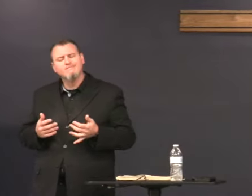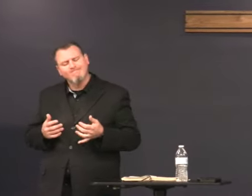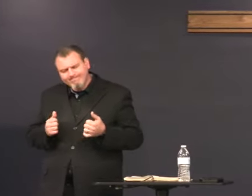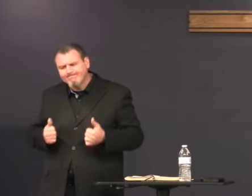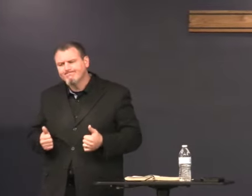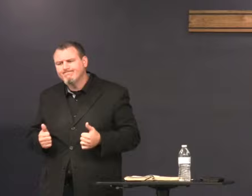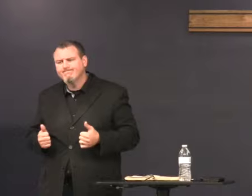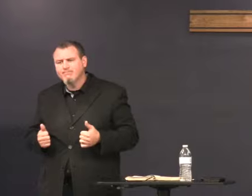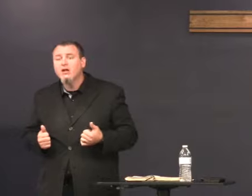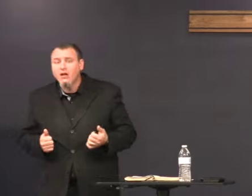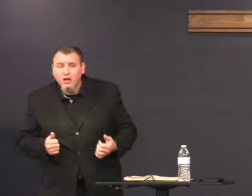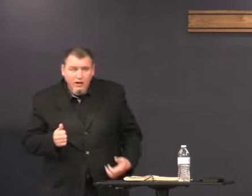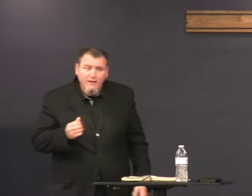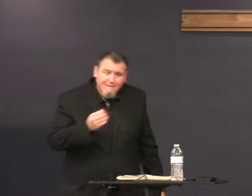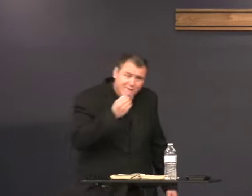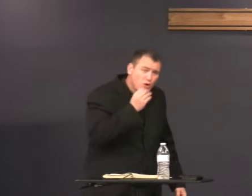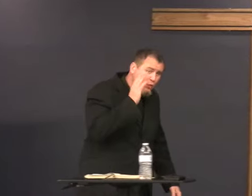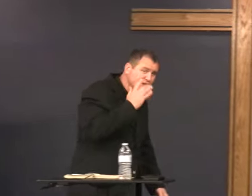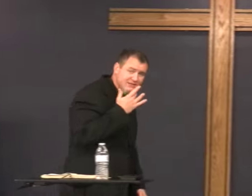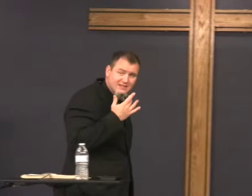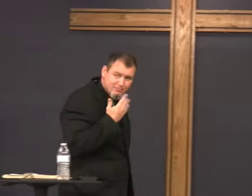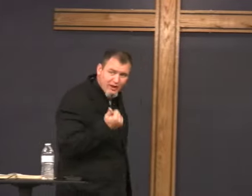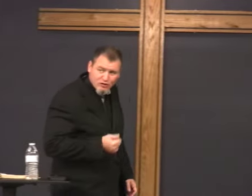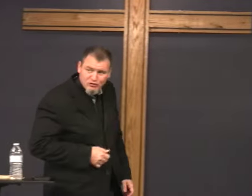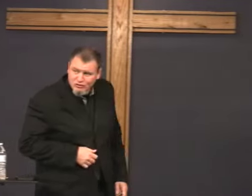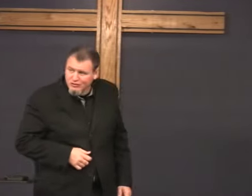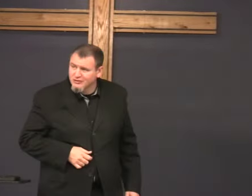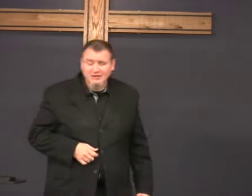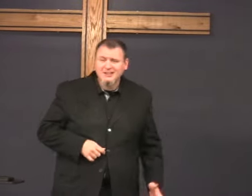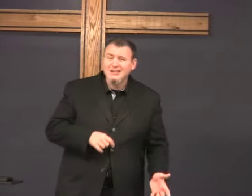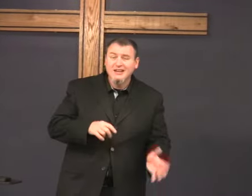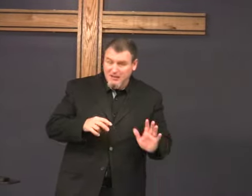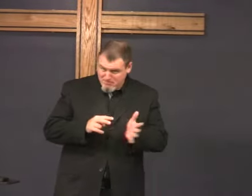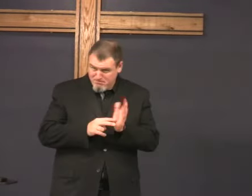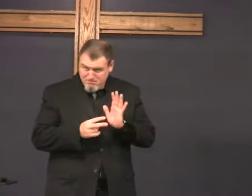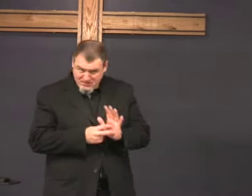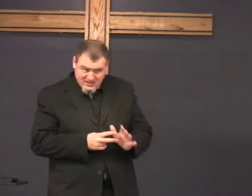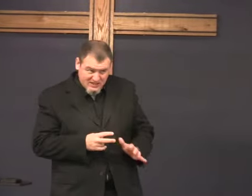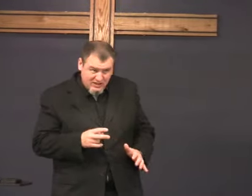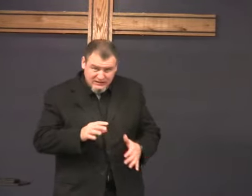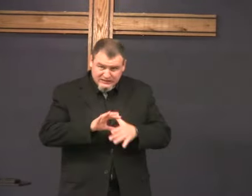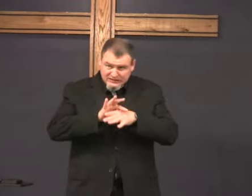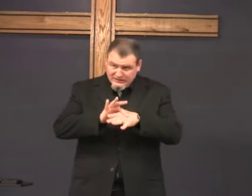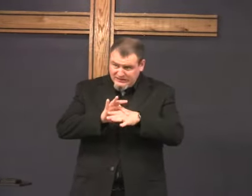but when you have love your food will taste better and that means